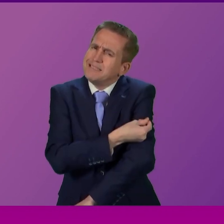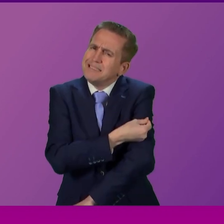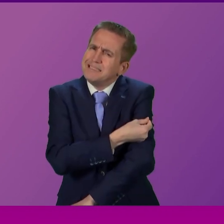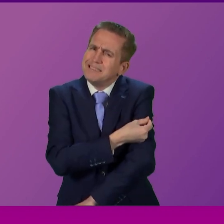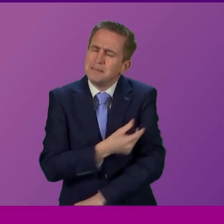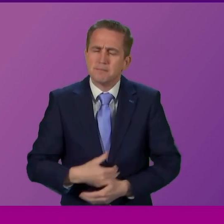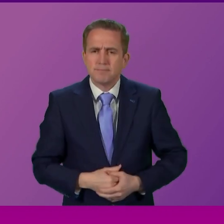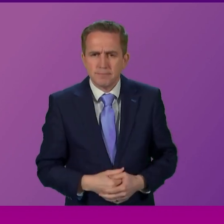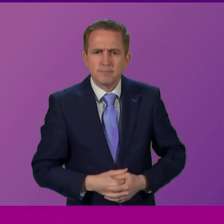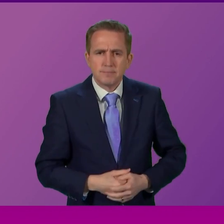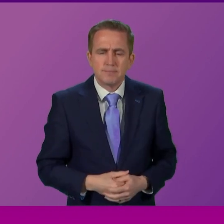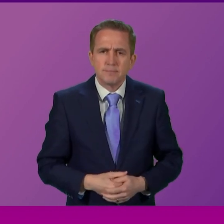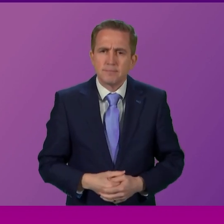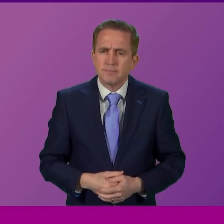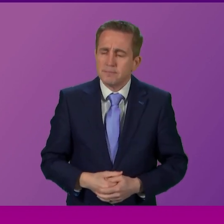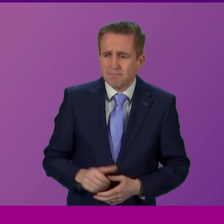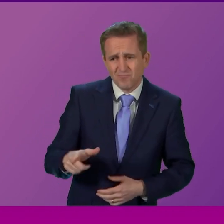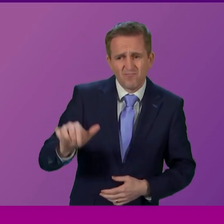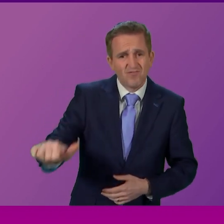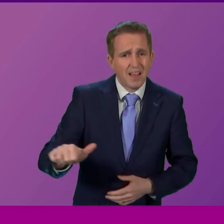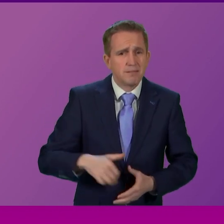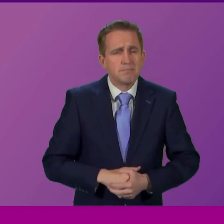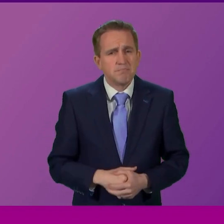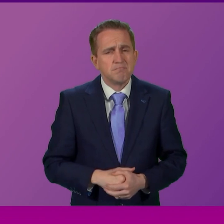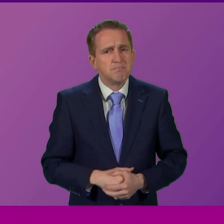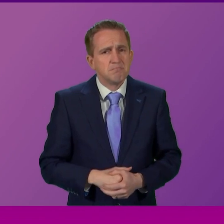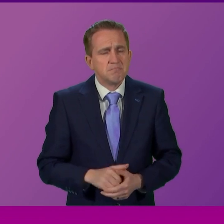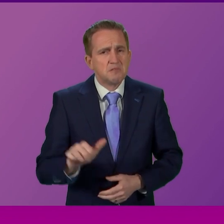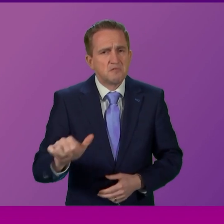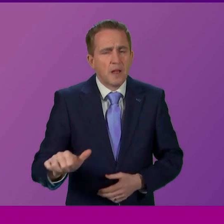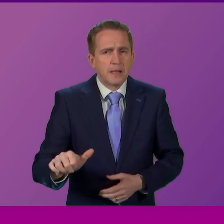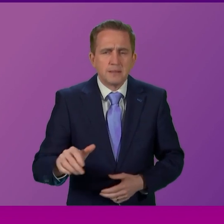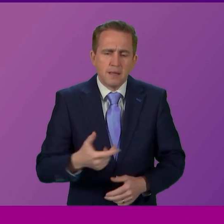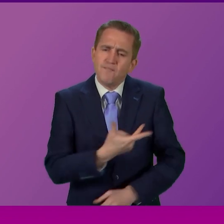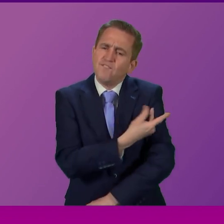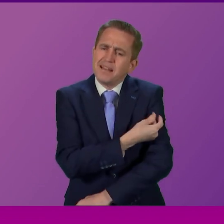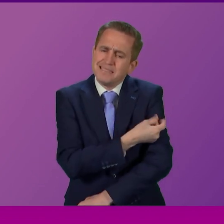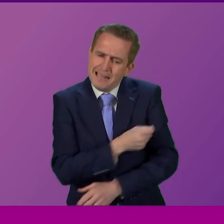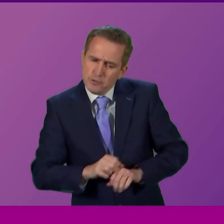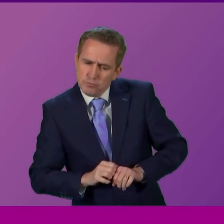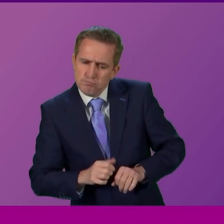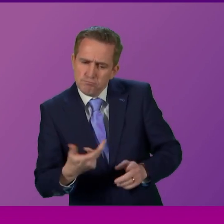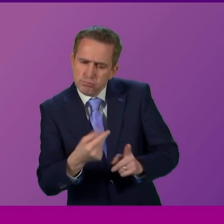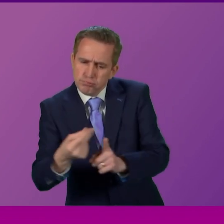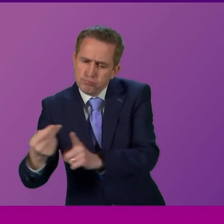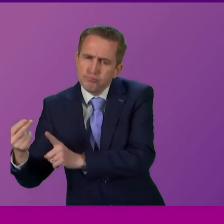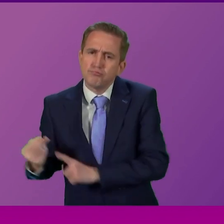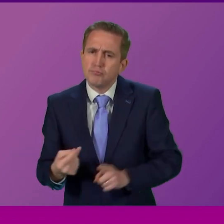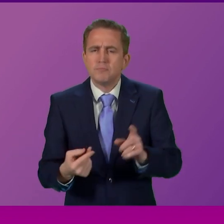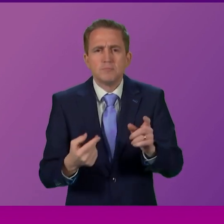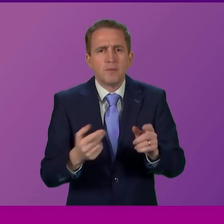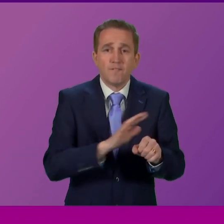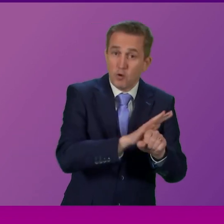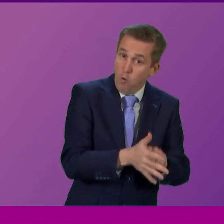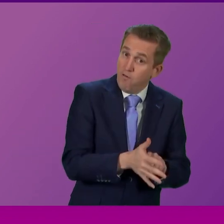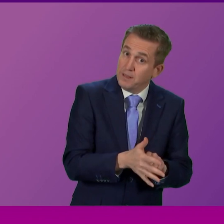Secretary. say that Gillian Martin is absolutely right to focus on the issue of vaccination. We know that the vaccination for COVID